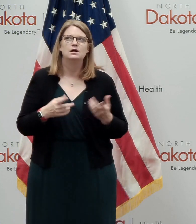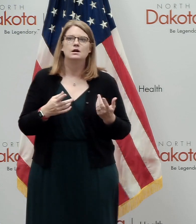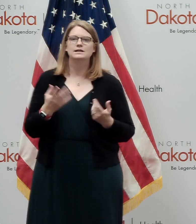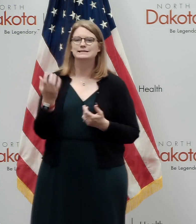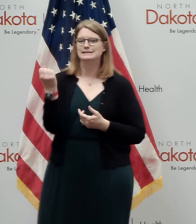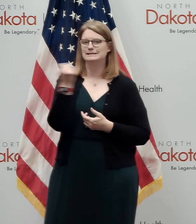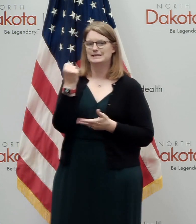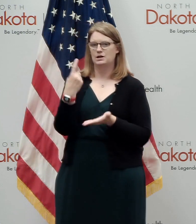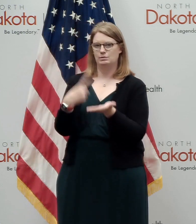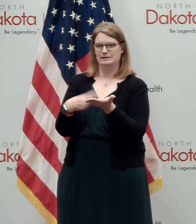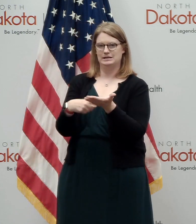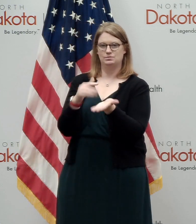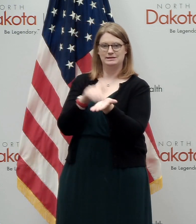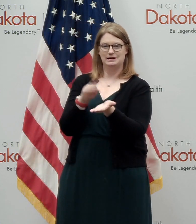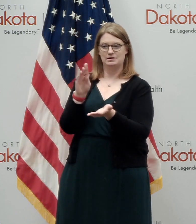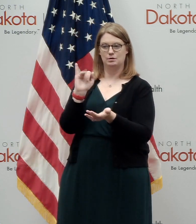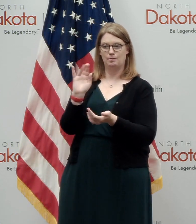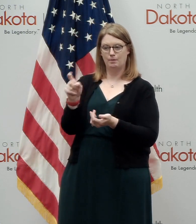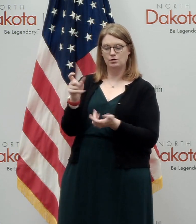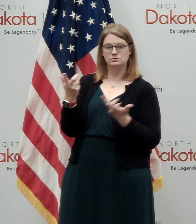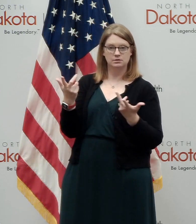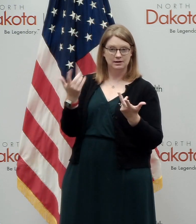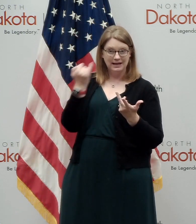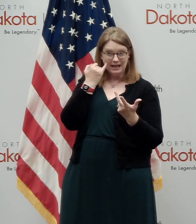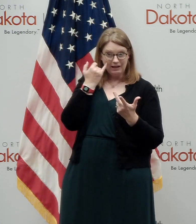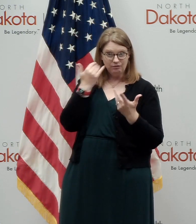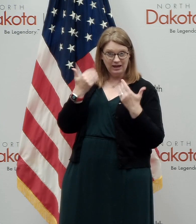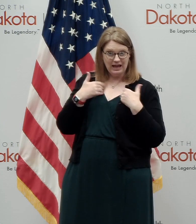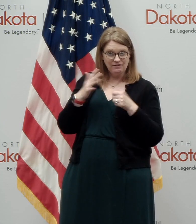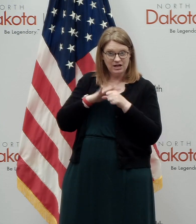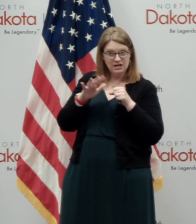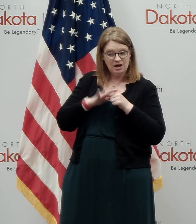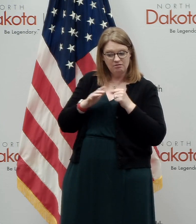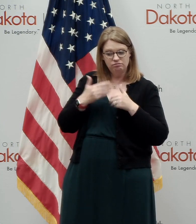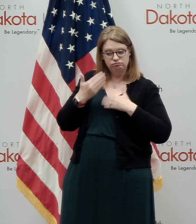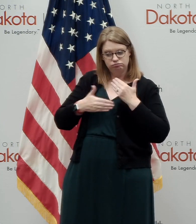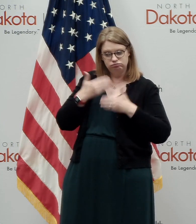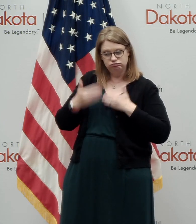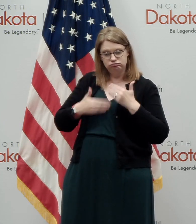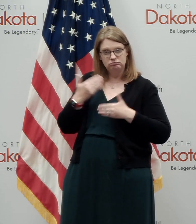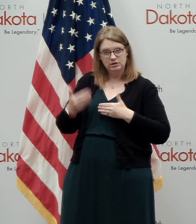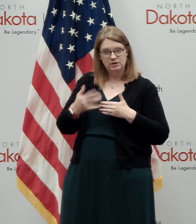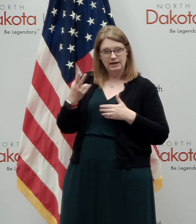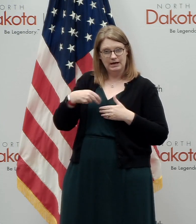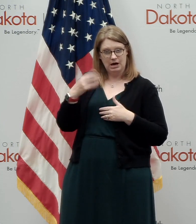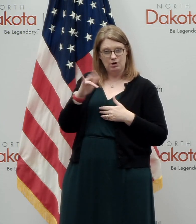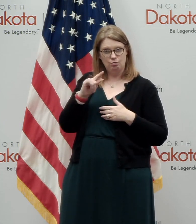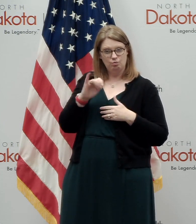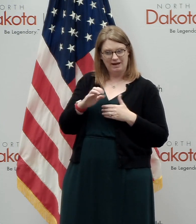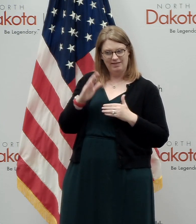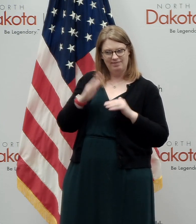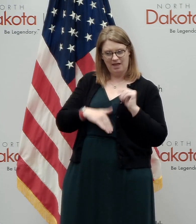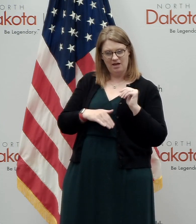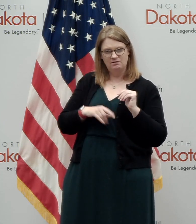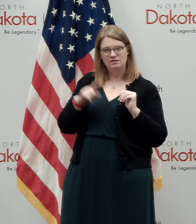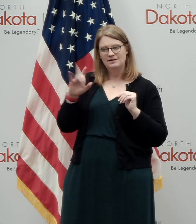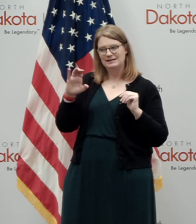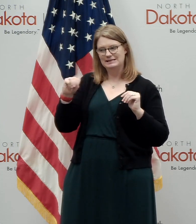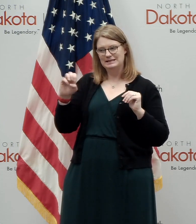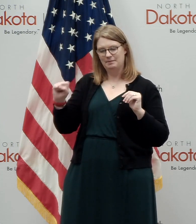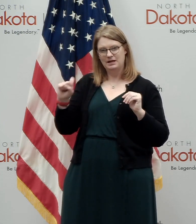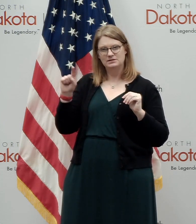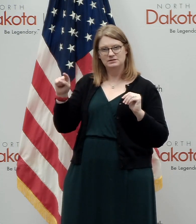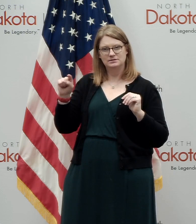Saturday and we indicated, Hey, if we have enough capacity to keep doing what we're doing at a, at a better and higher rate than what now the CMS,